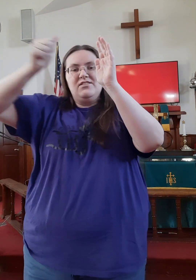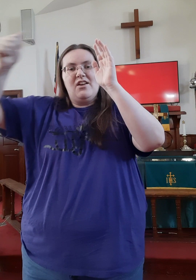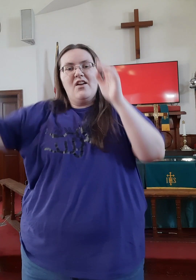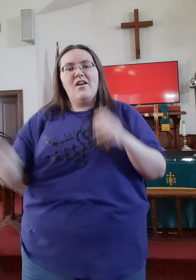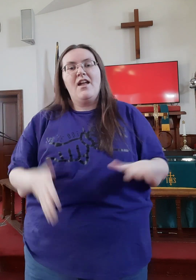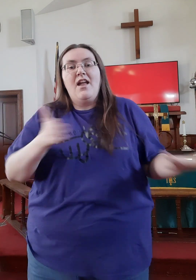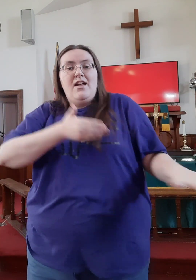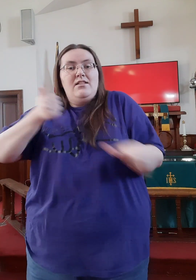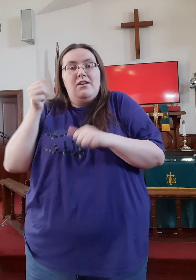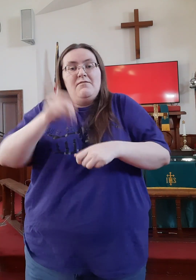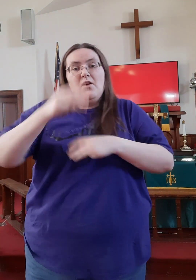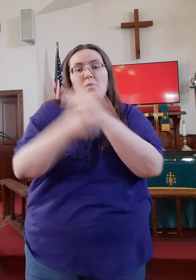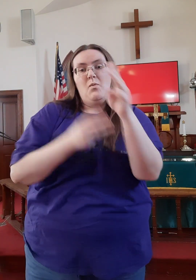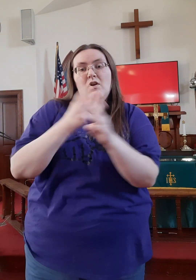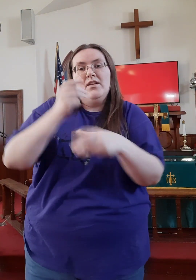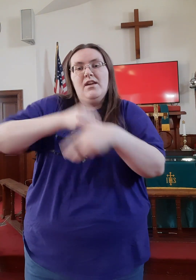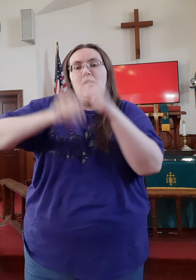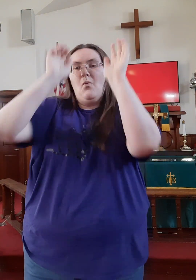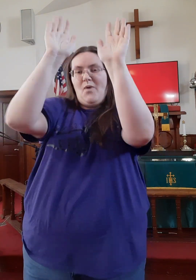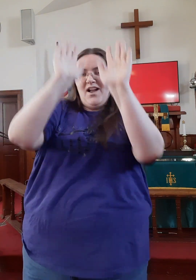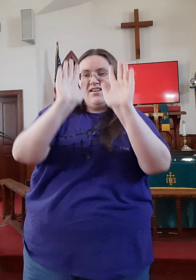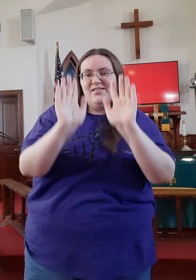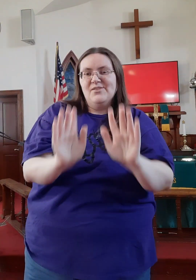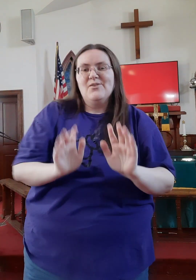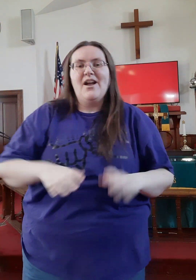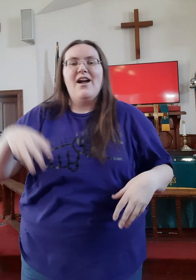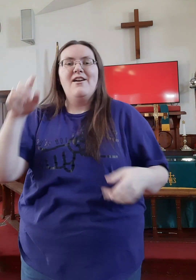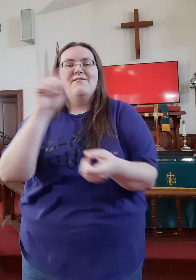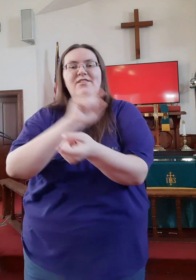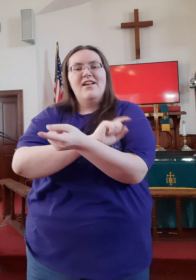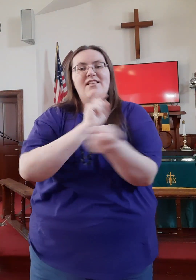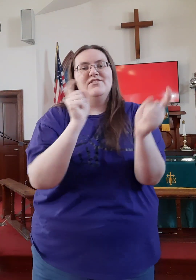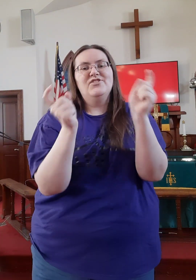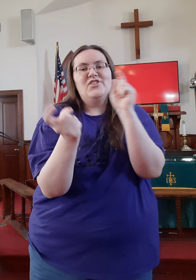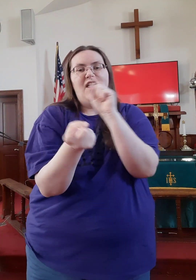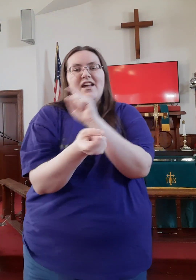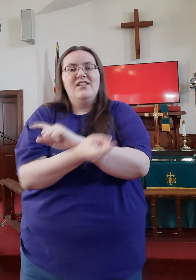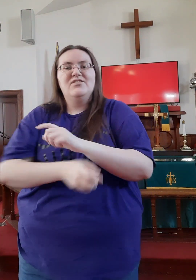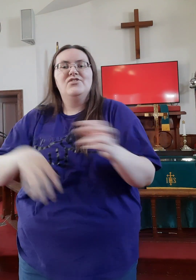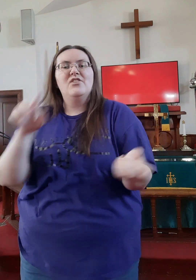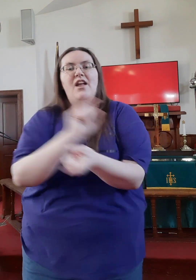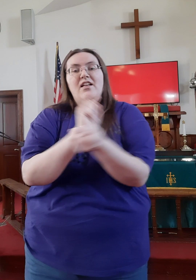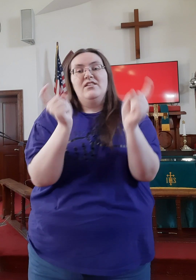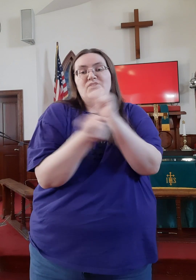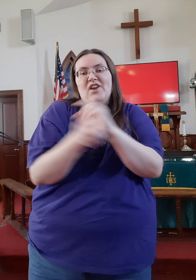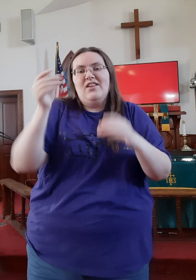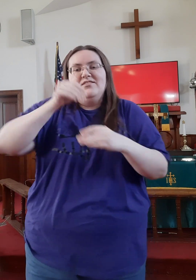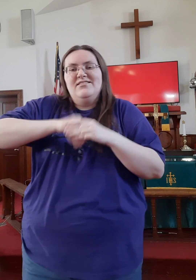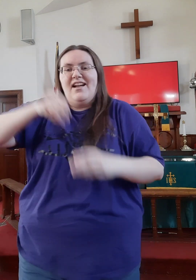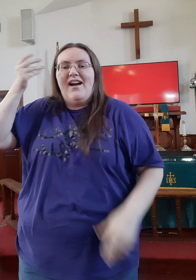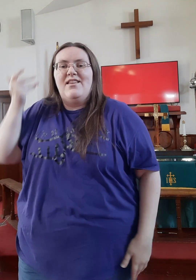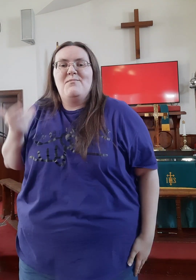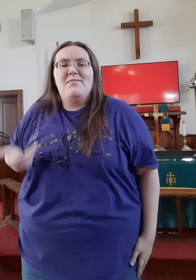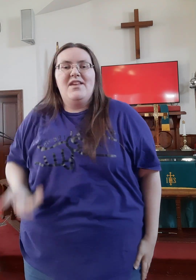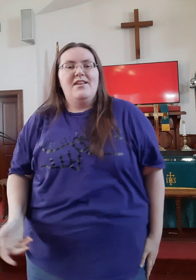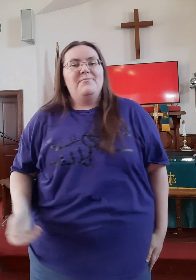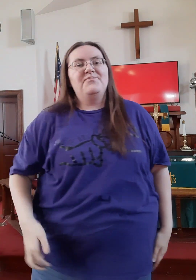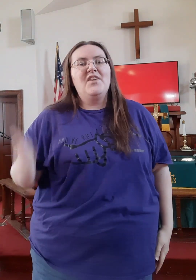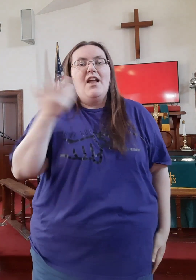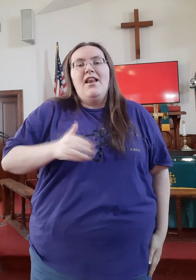And leave the world in wonder of the change The change inside of me And I